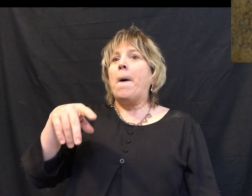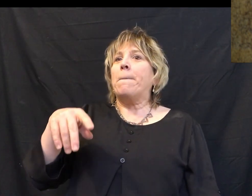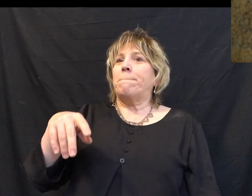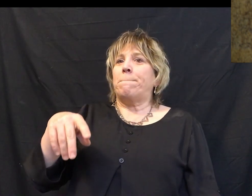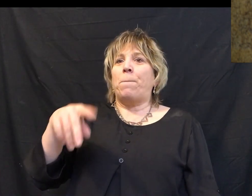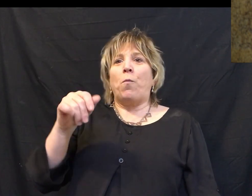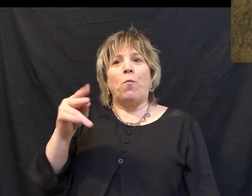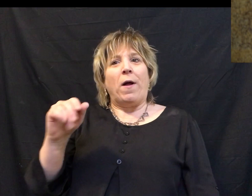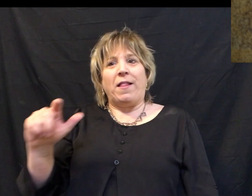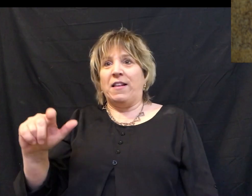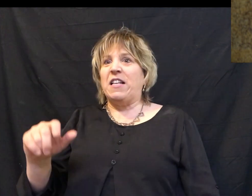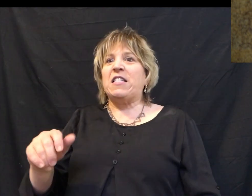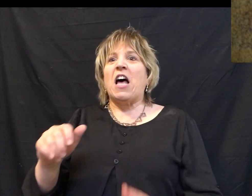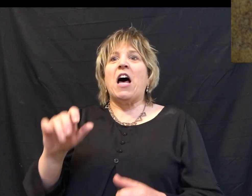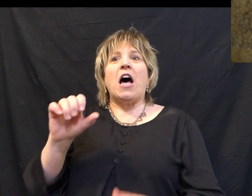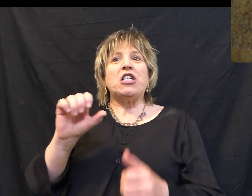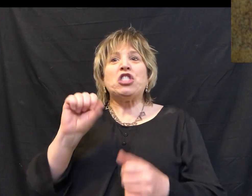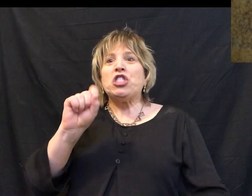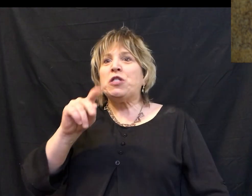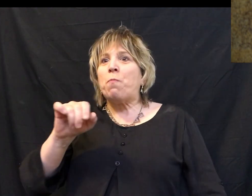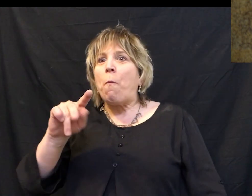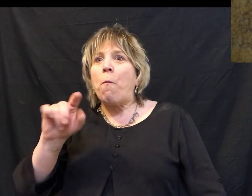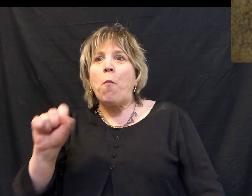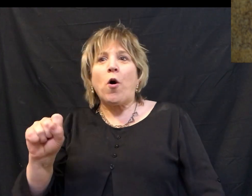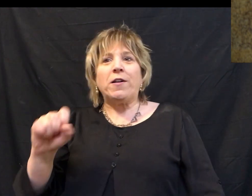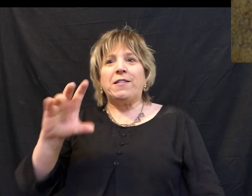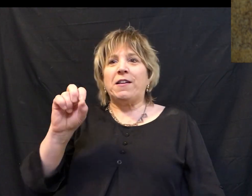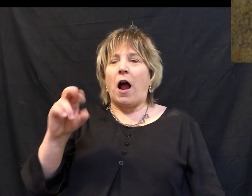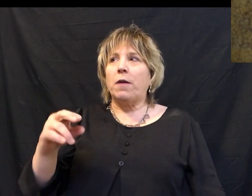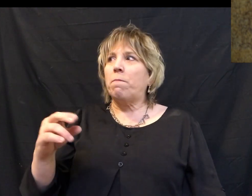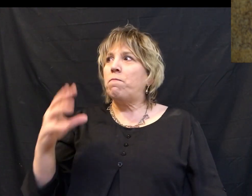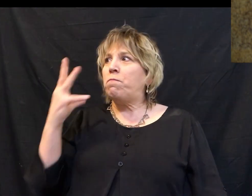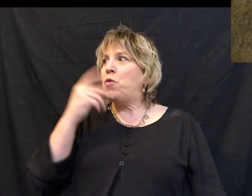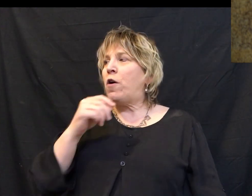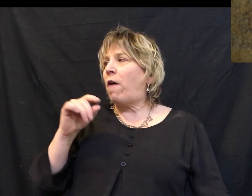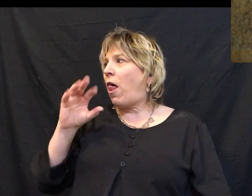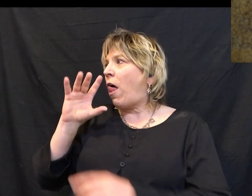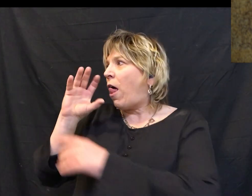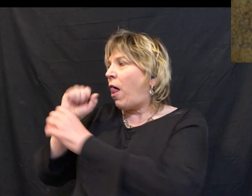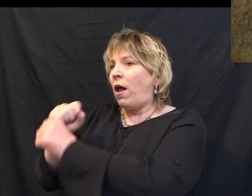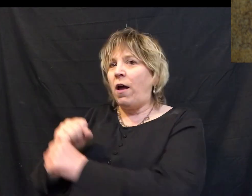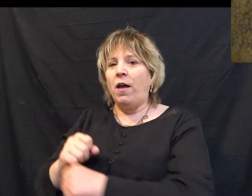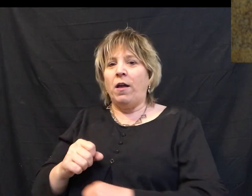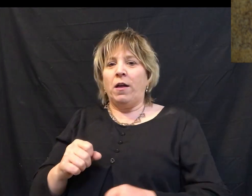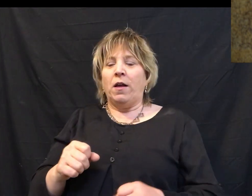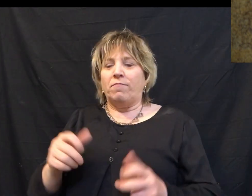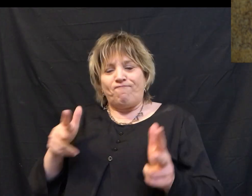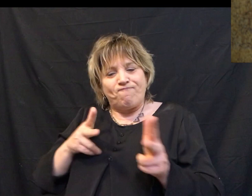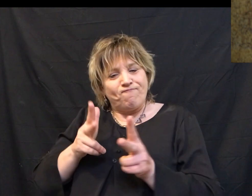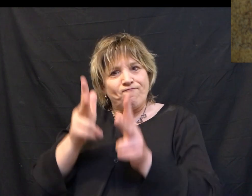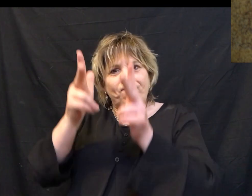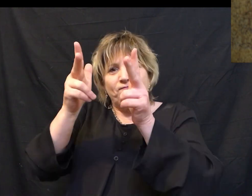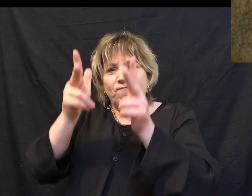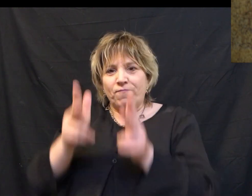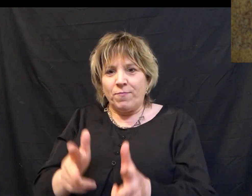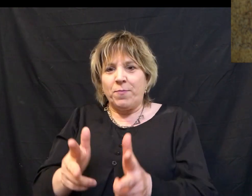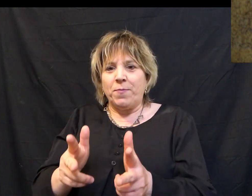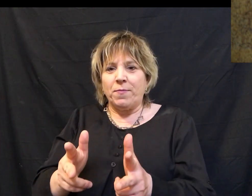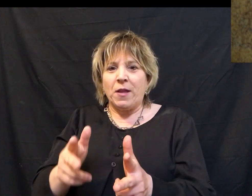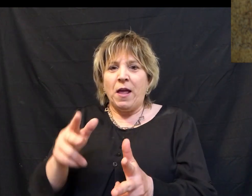was like the sports car. It was a thing of beauty to have. And so, you know, here she was, she would pull up next to me and